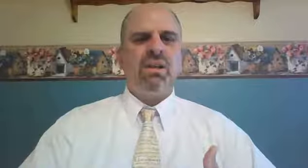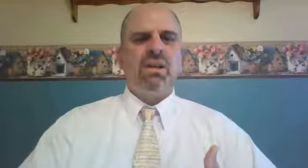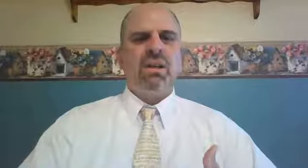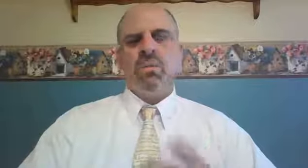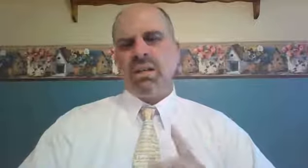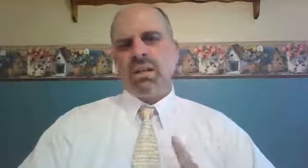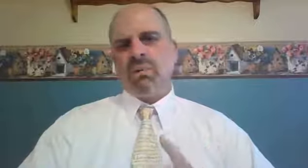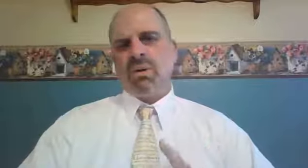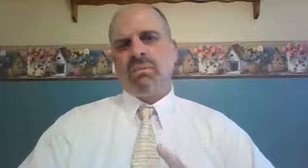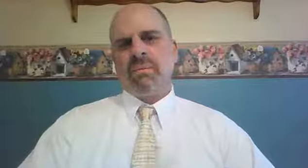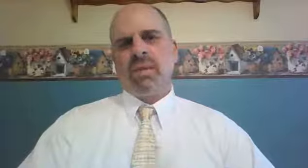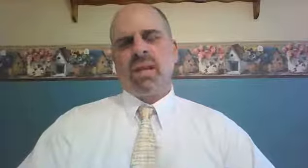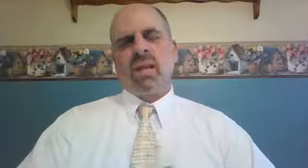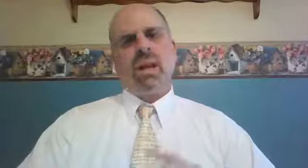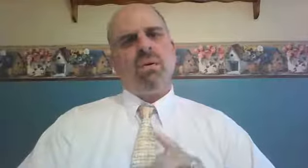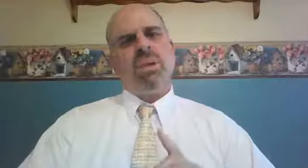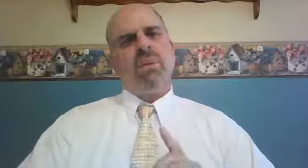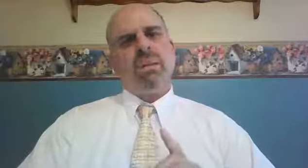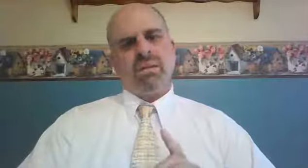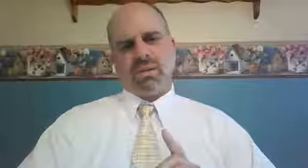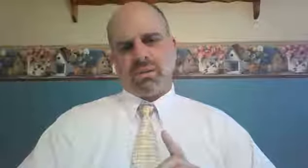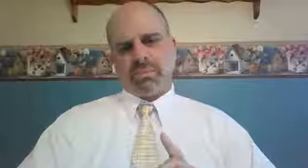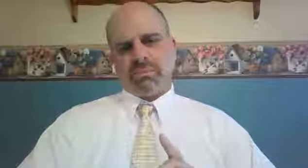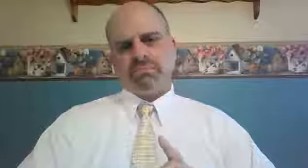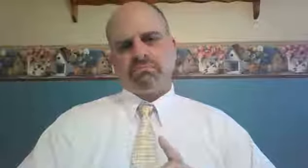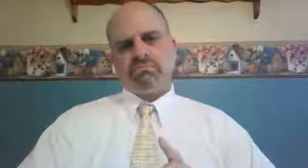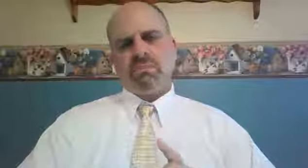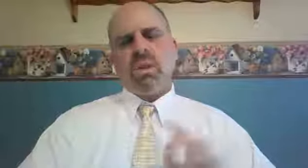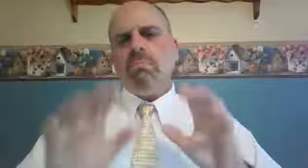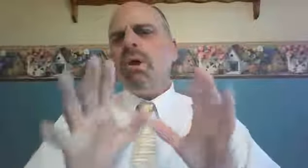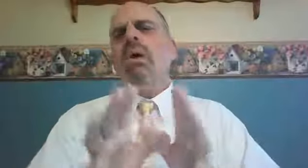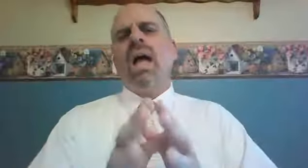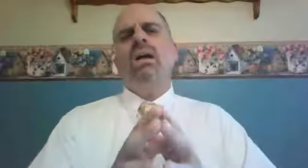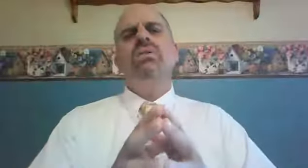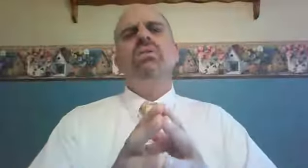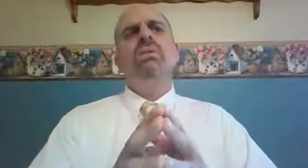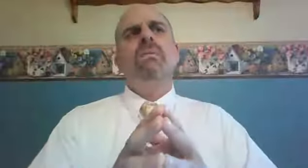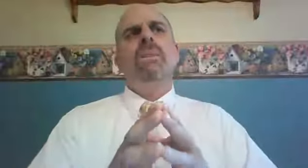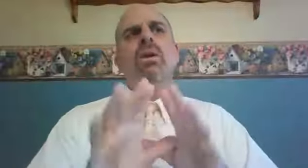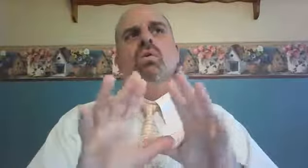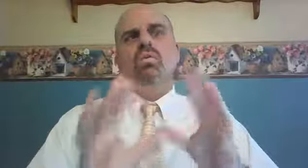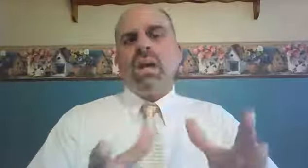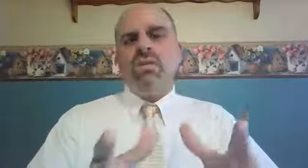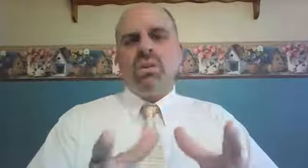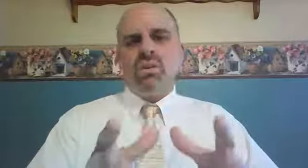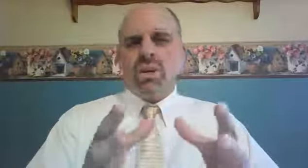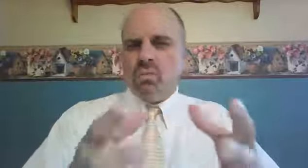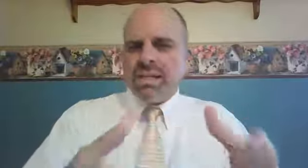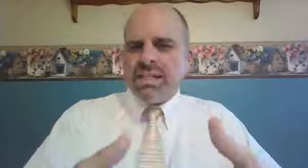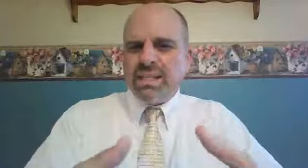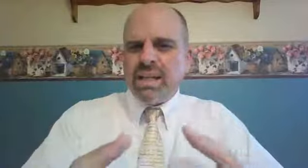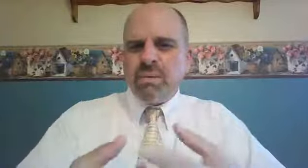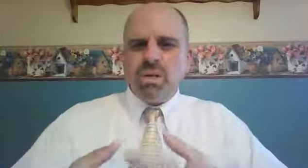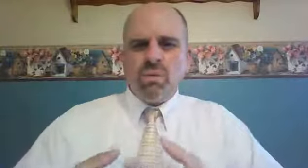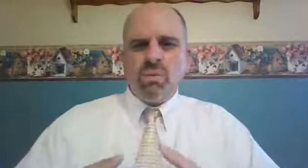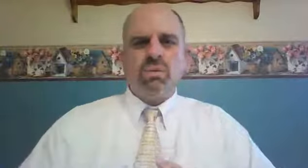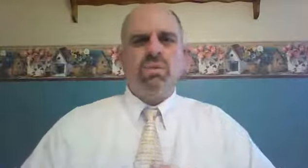redeemer. Now, think about this. Boaz rescued and redeemed Ruth.